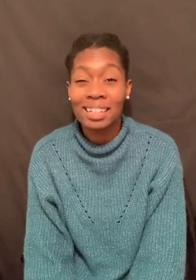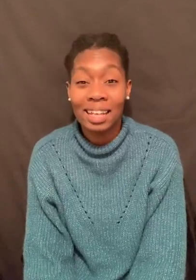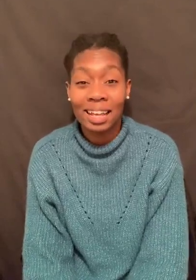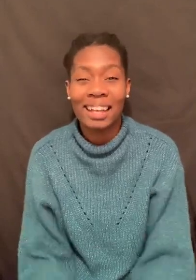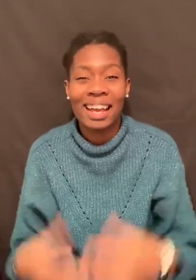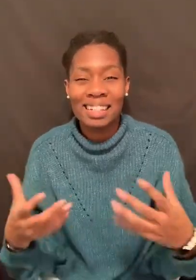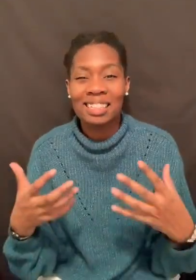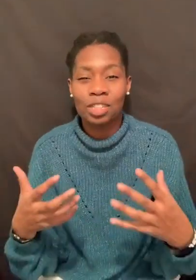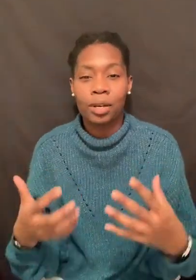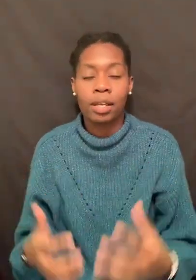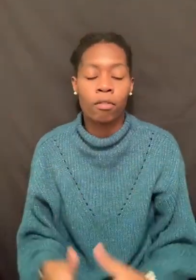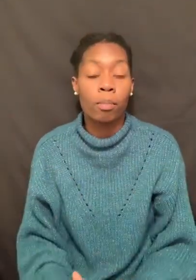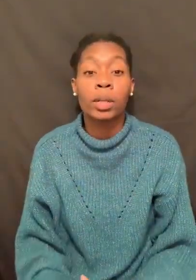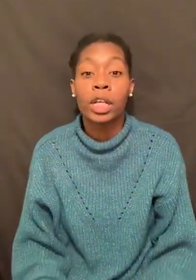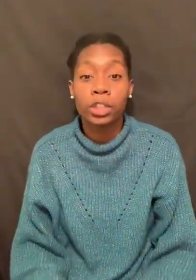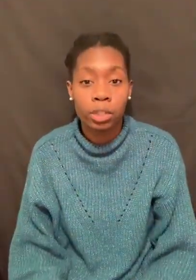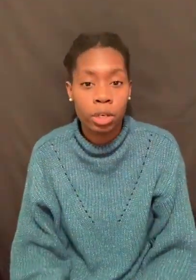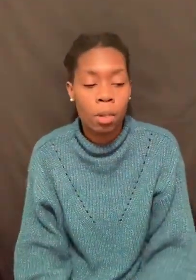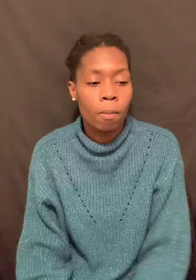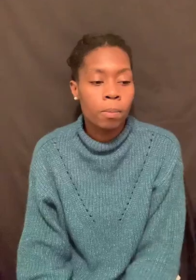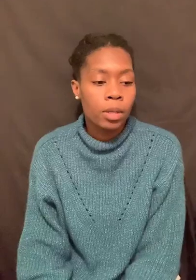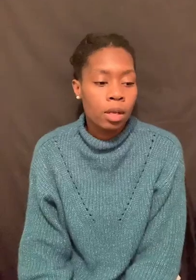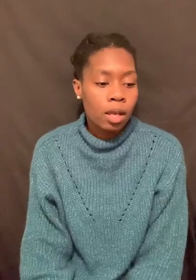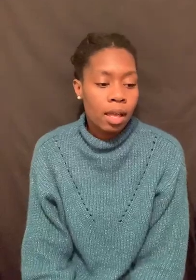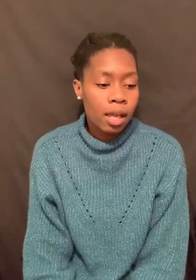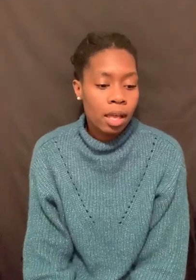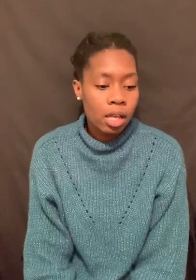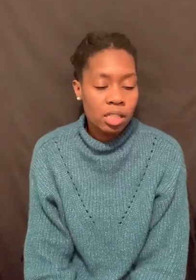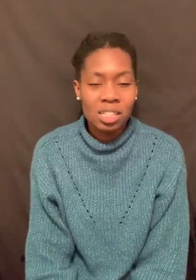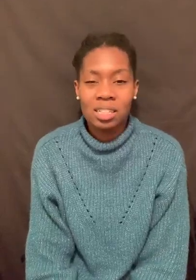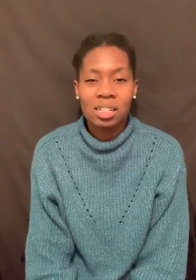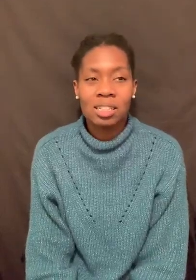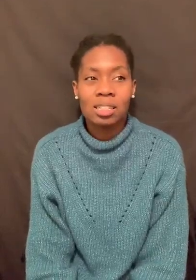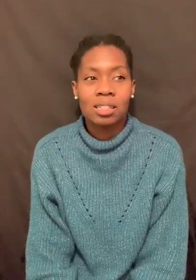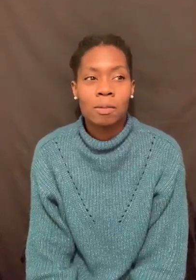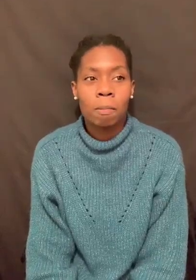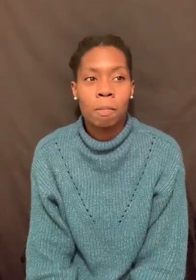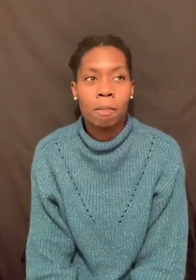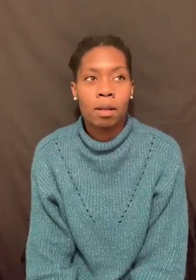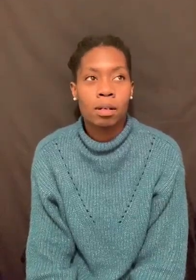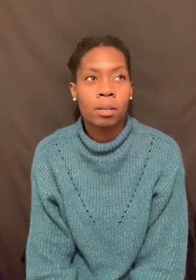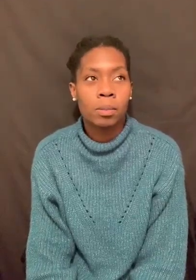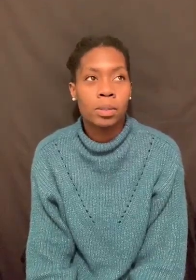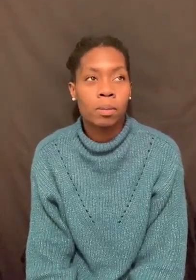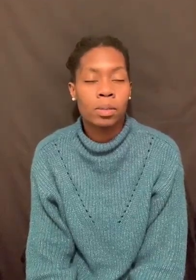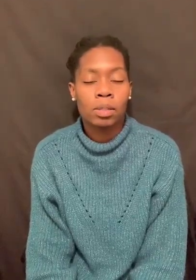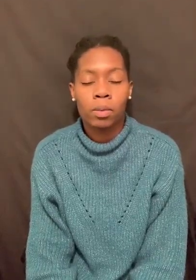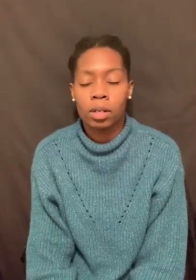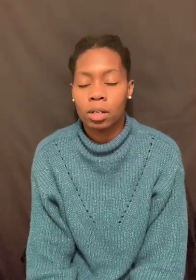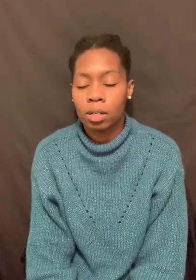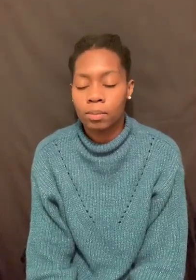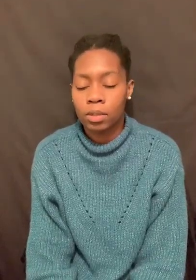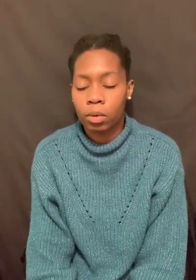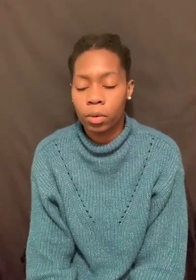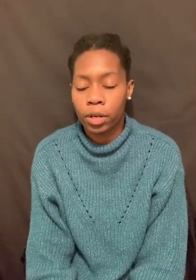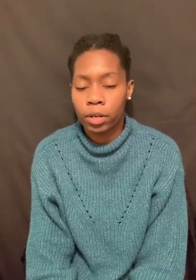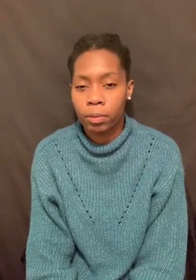excess drinking for pleasure. And just, just, what's the word? It's a word.